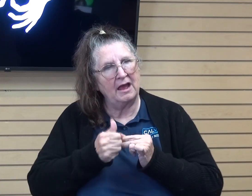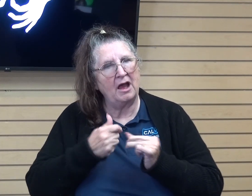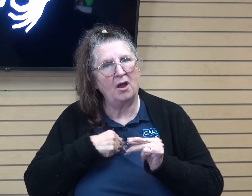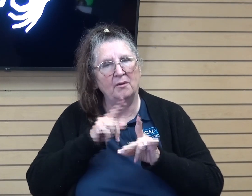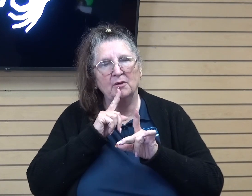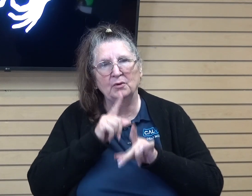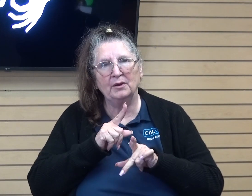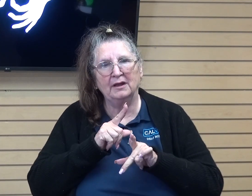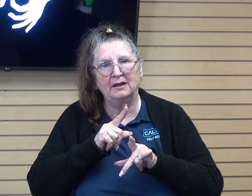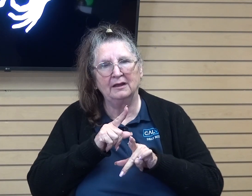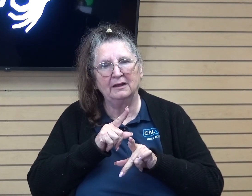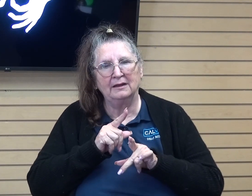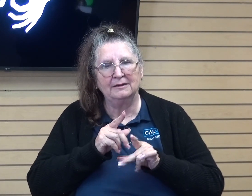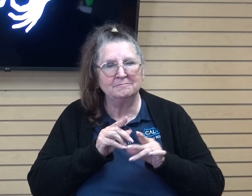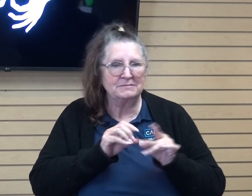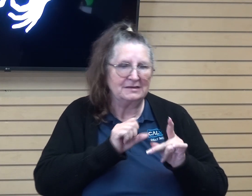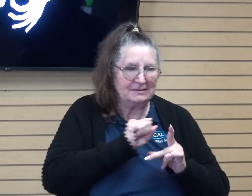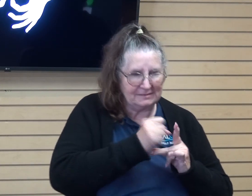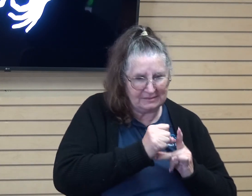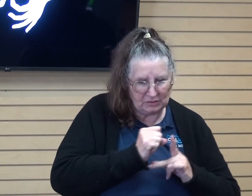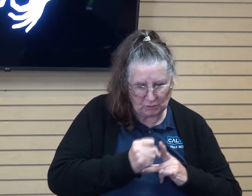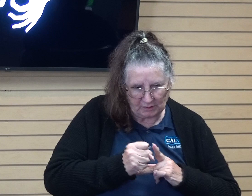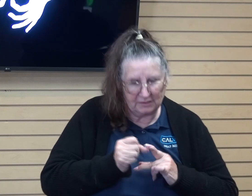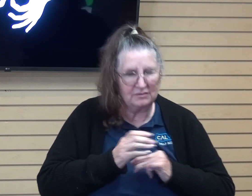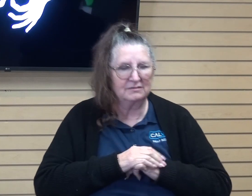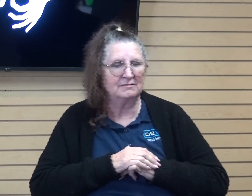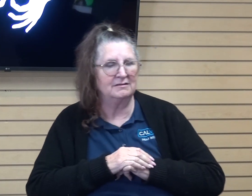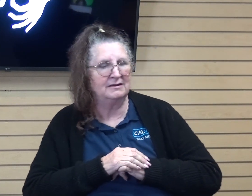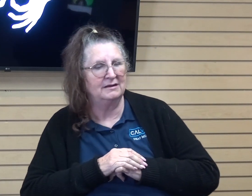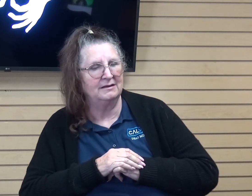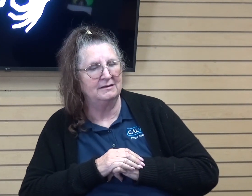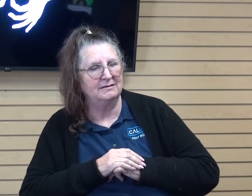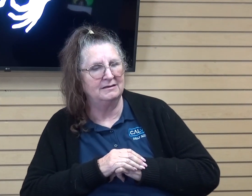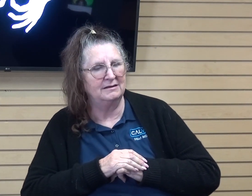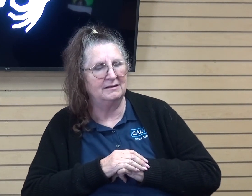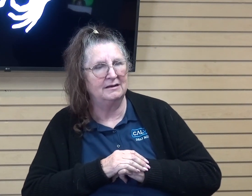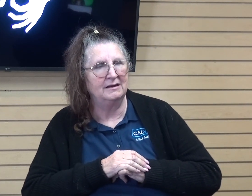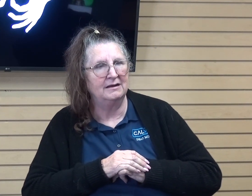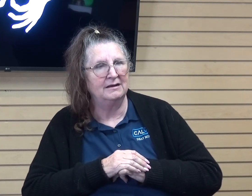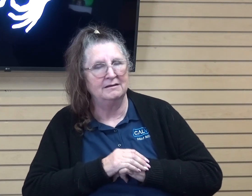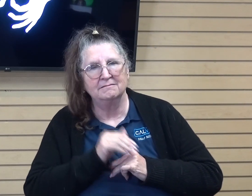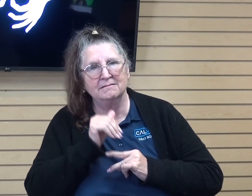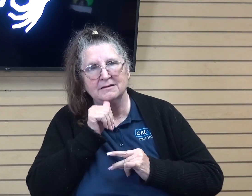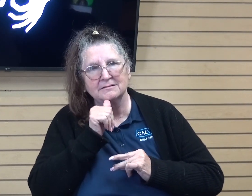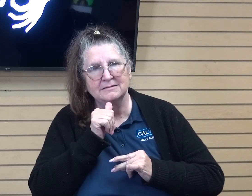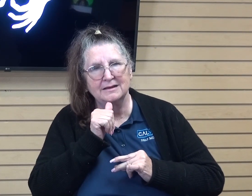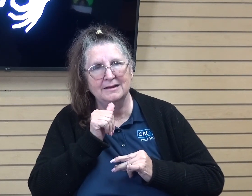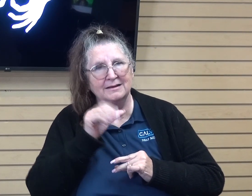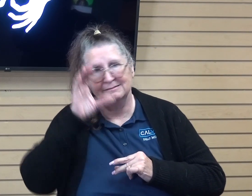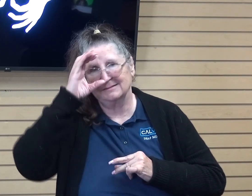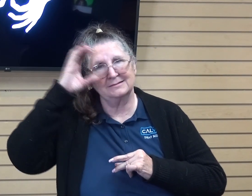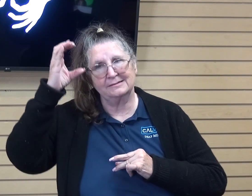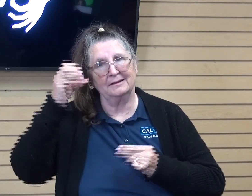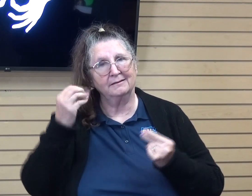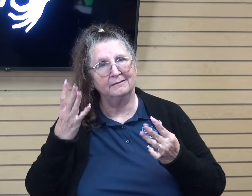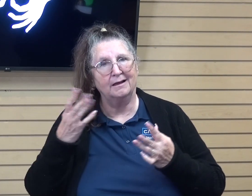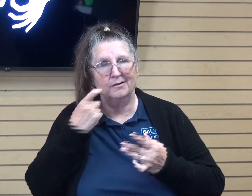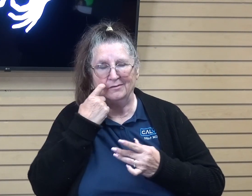in little situations. And like, it hasn't been that sunny yet lately. And I